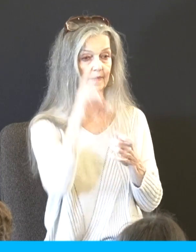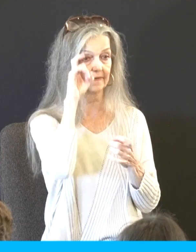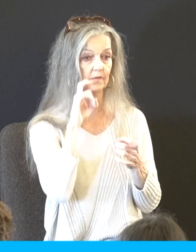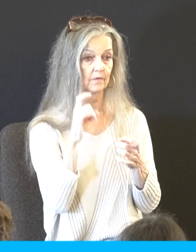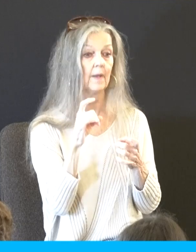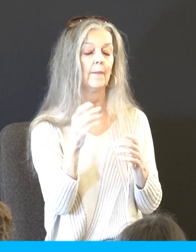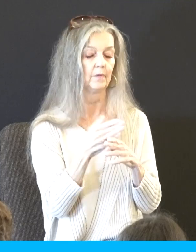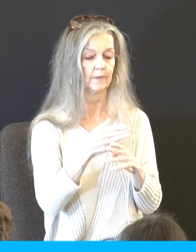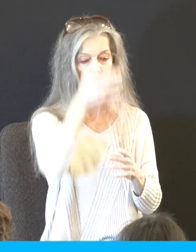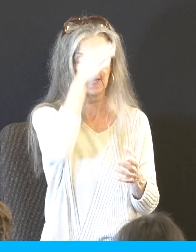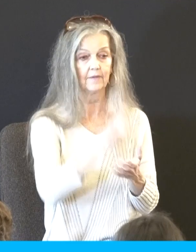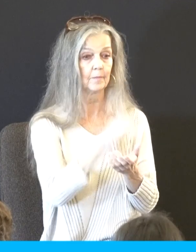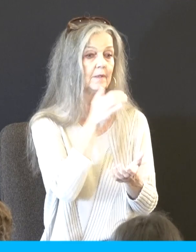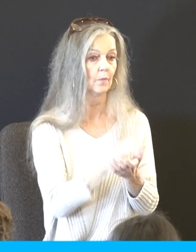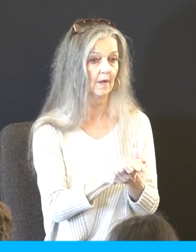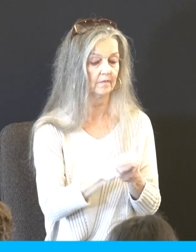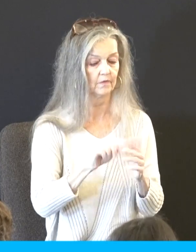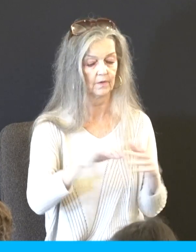a husband and a wife starting on their wedding night until death do them part.